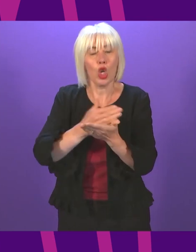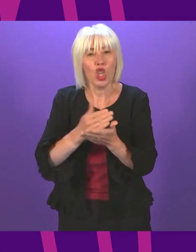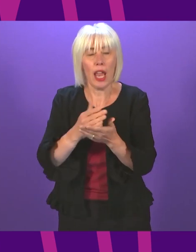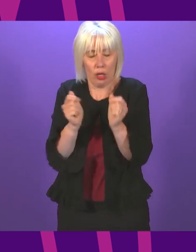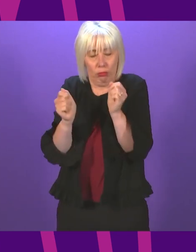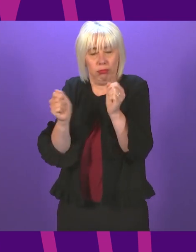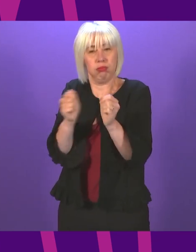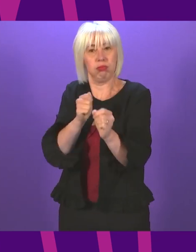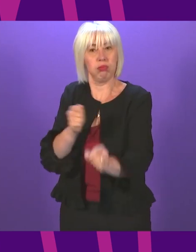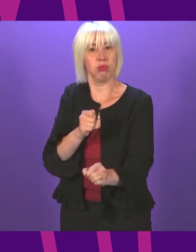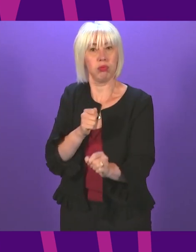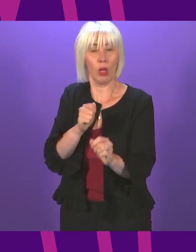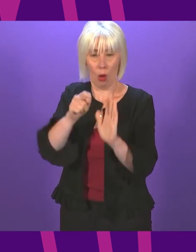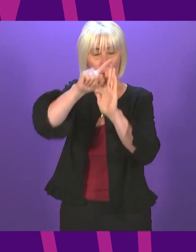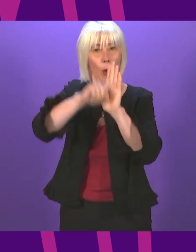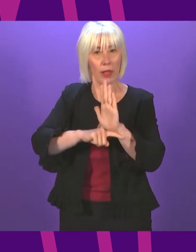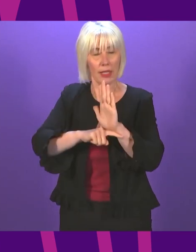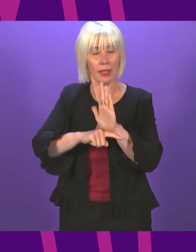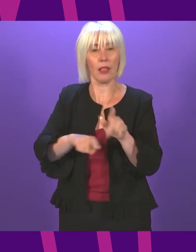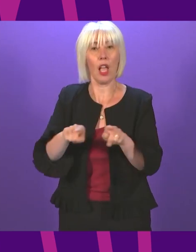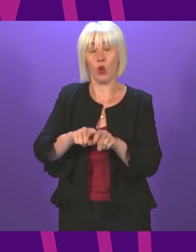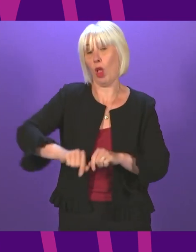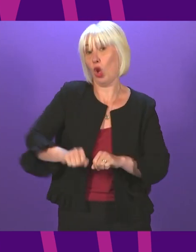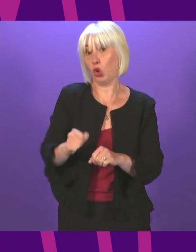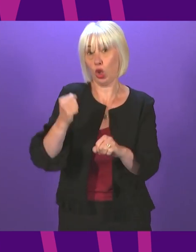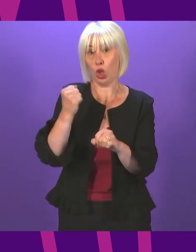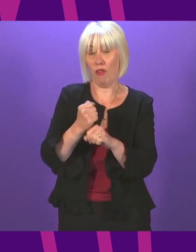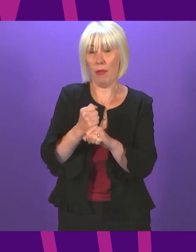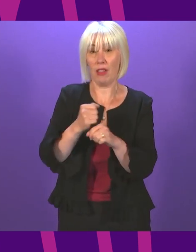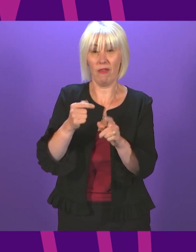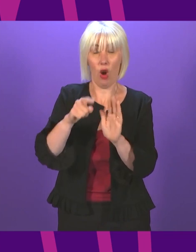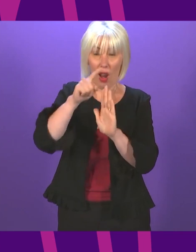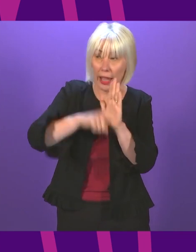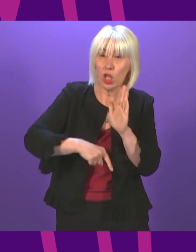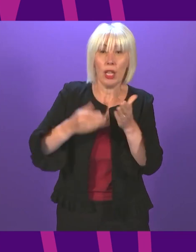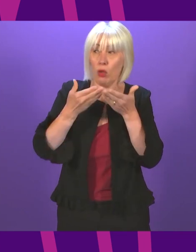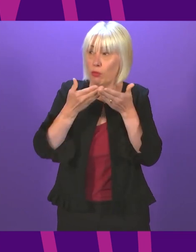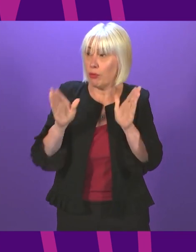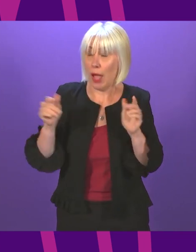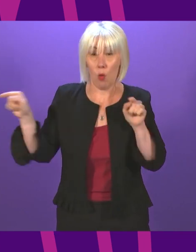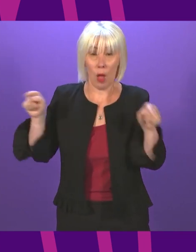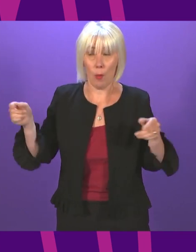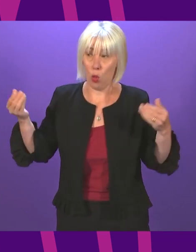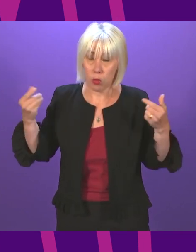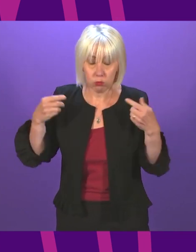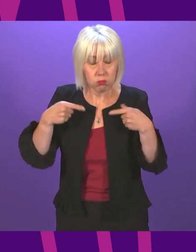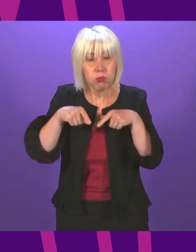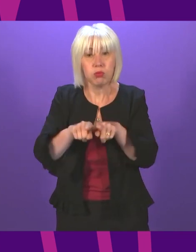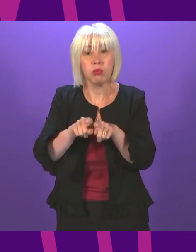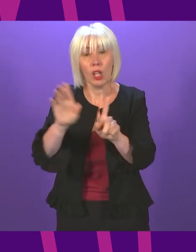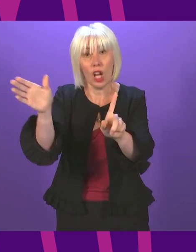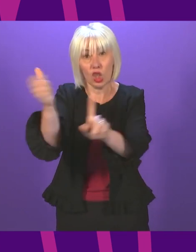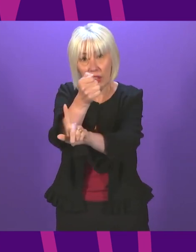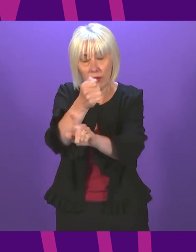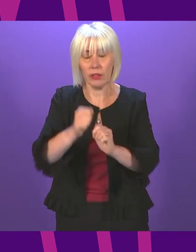policy objectives, and indeed for the Scottish Government's wider legislative and policy programme. As part of that, for the first